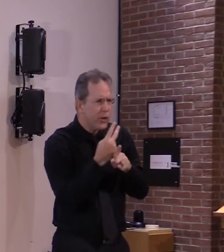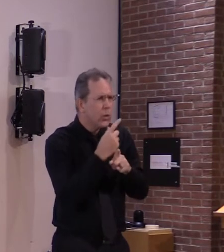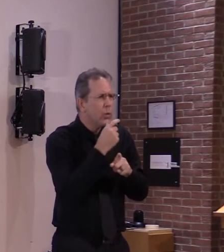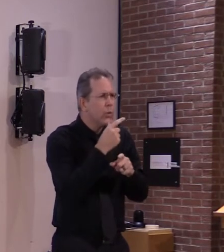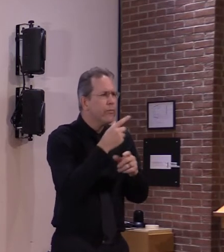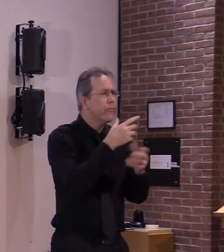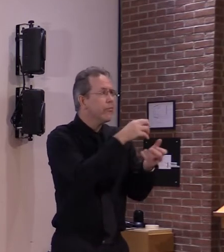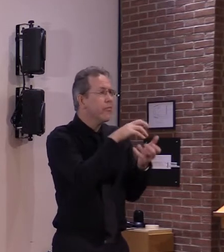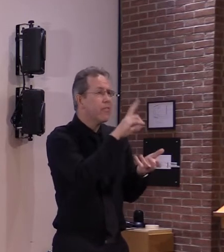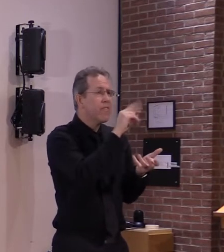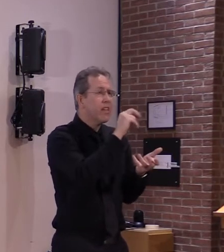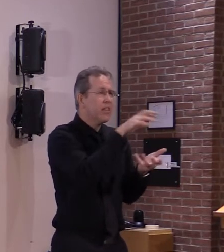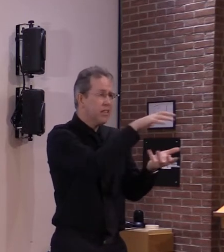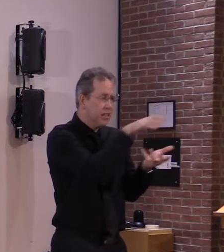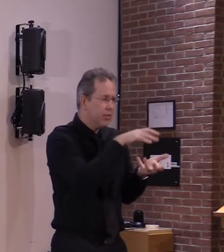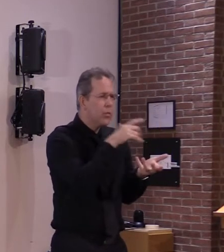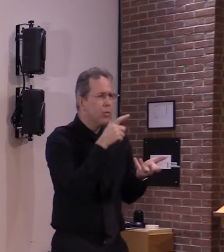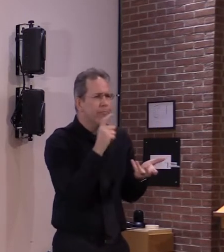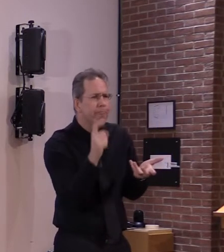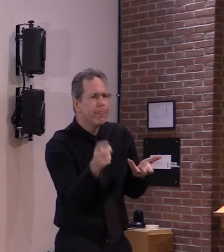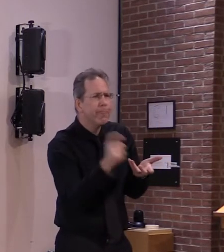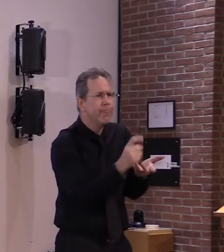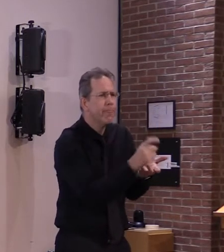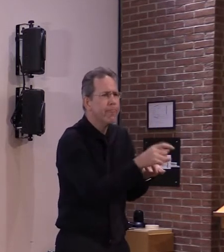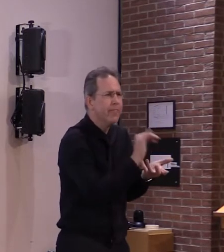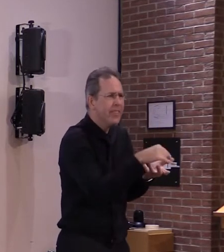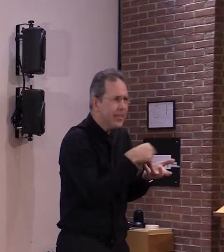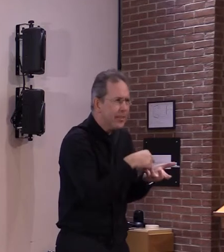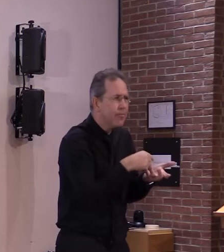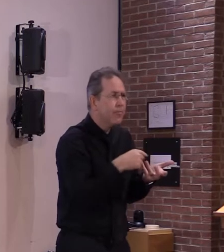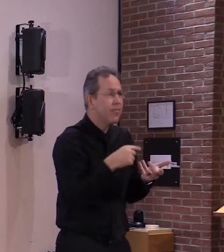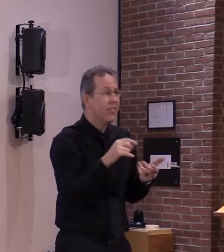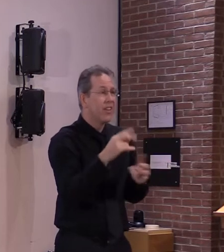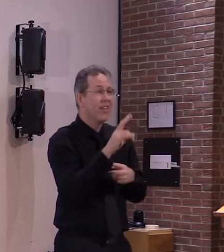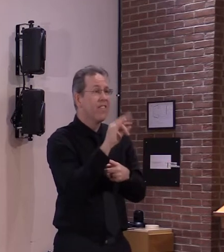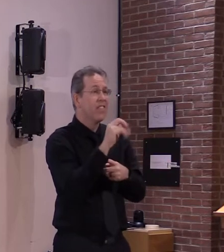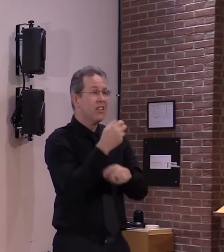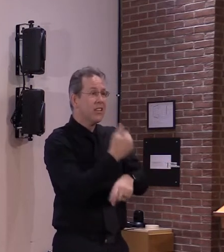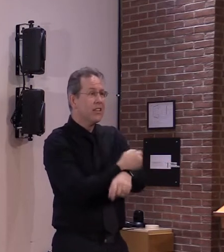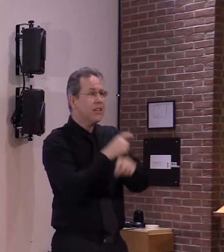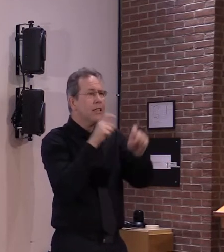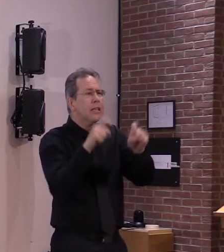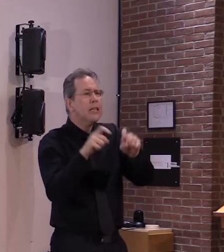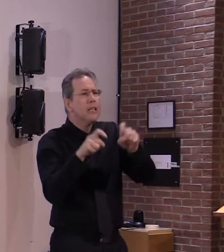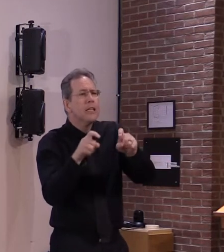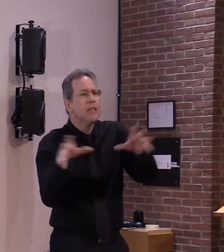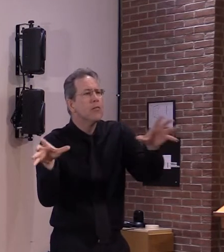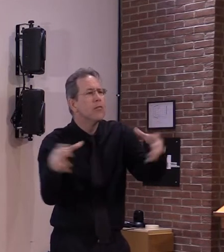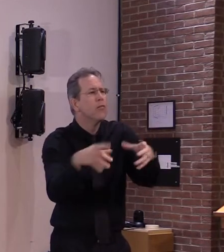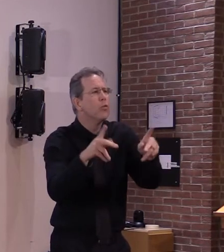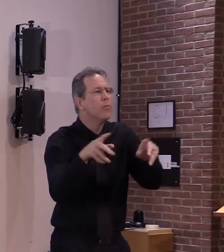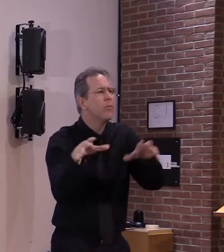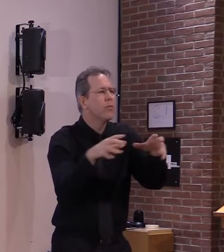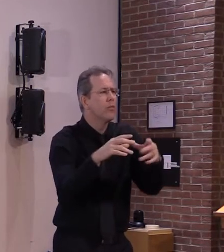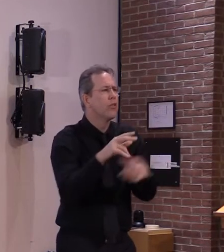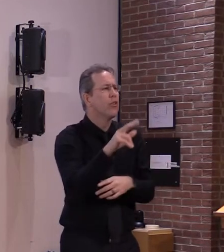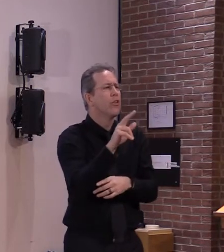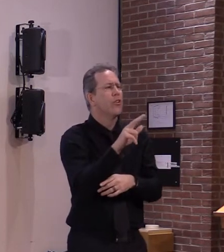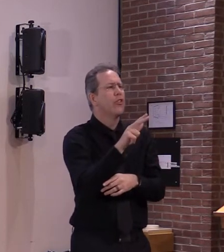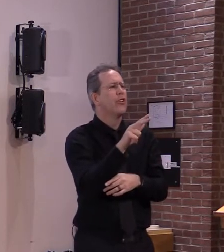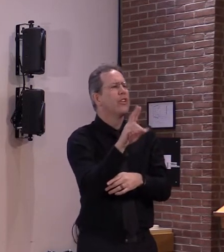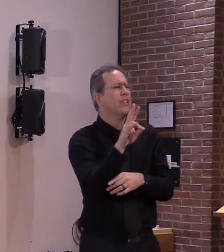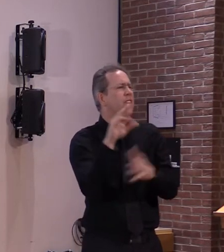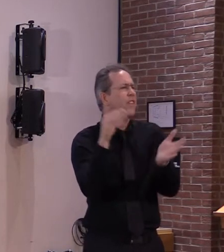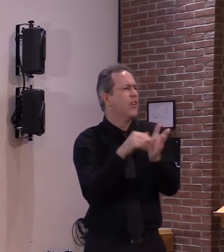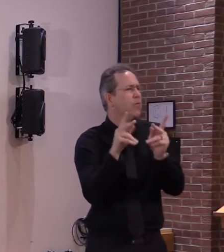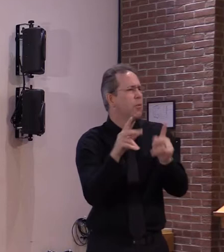trial of over 43 000 participants aged 16 to 91 with a median age of